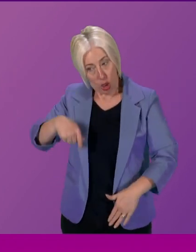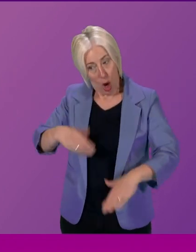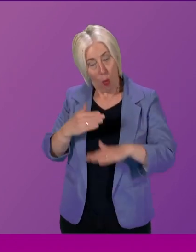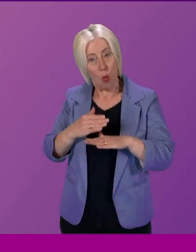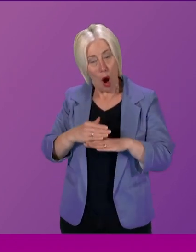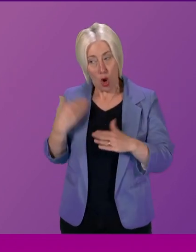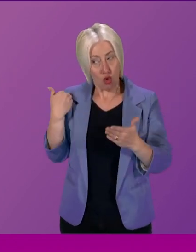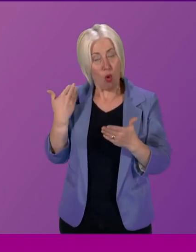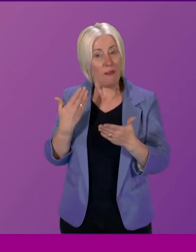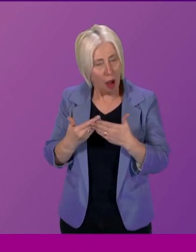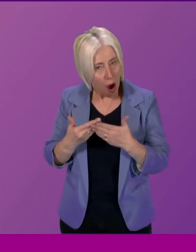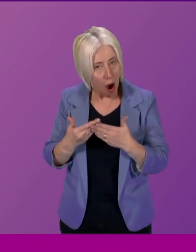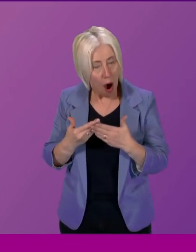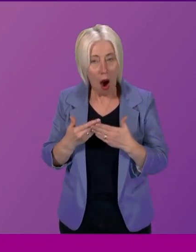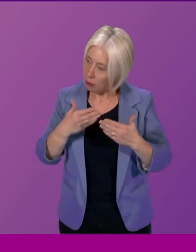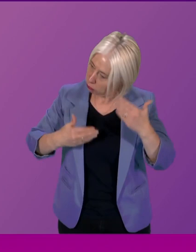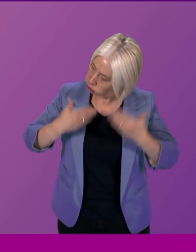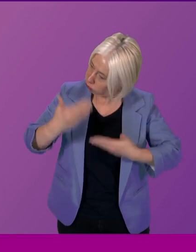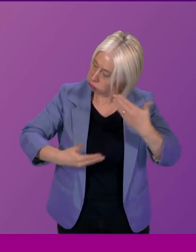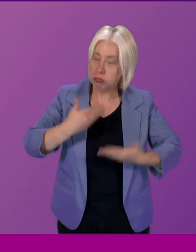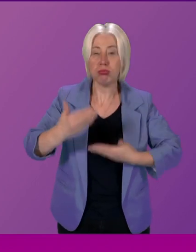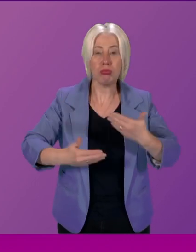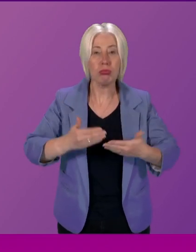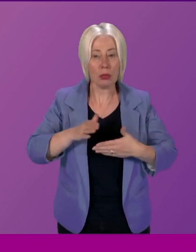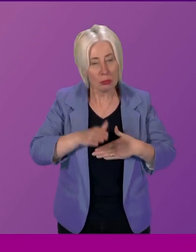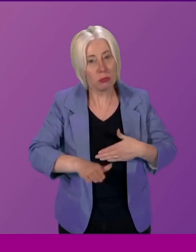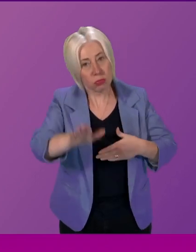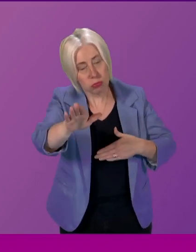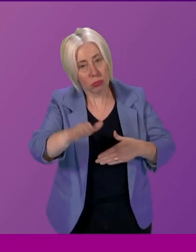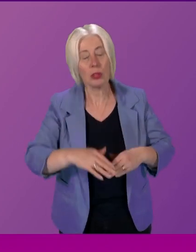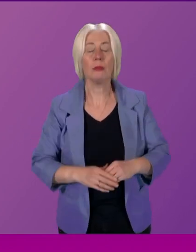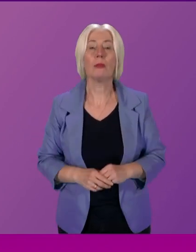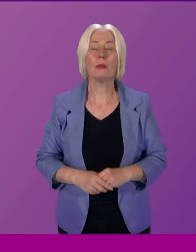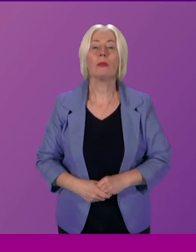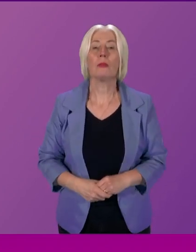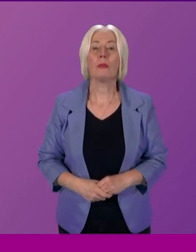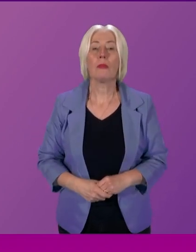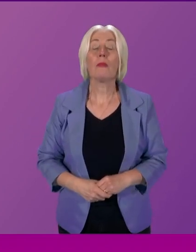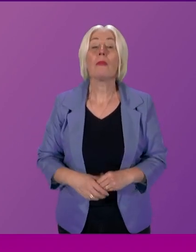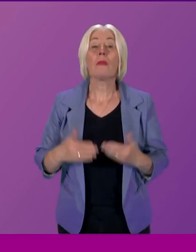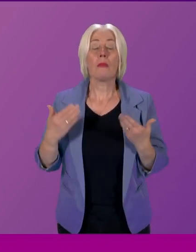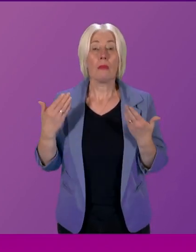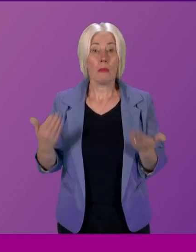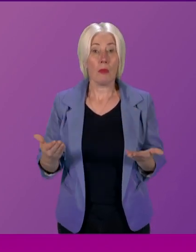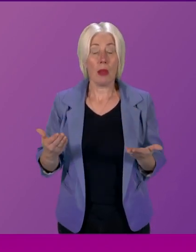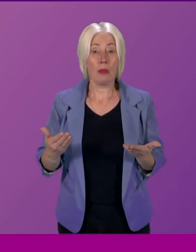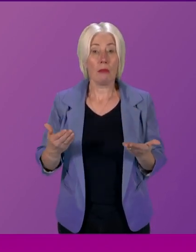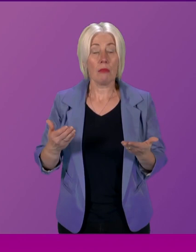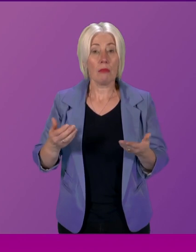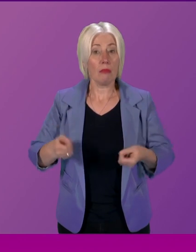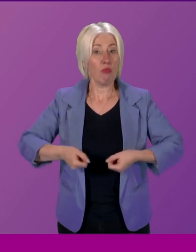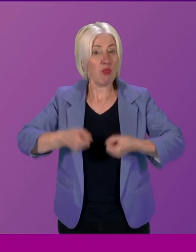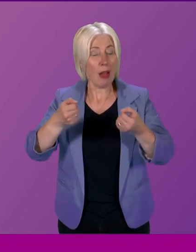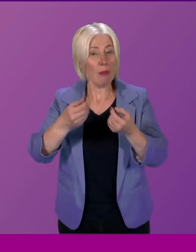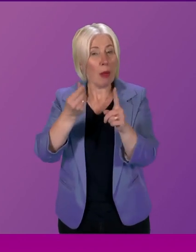this area and some of the clear steps forward it has taken over the last few years. In terms of highlighting some of the